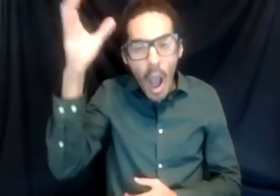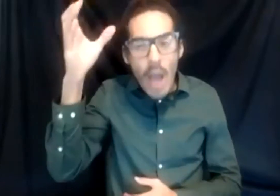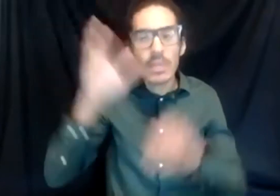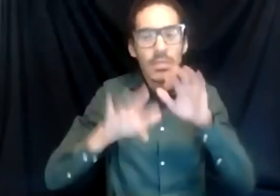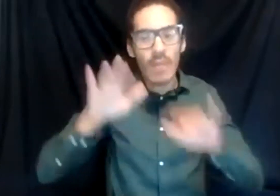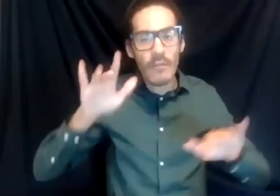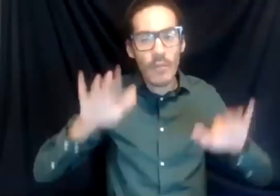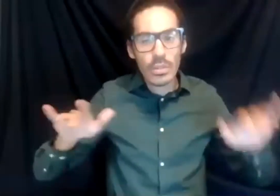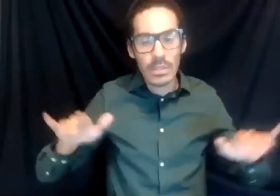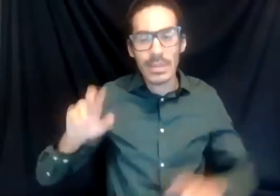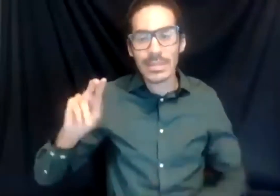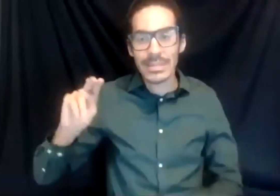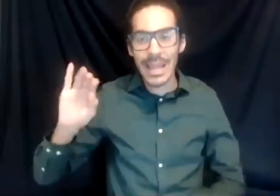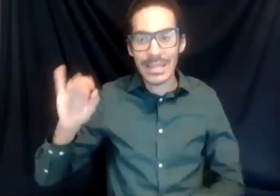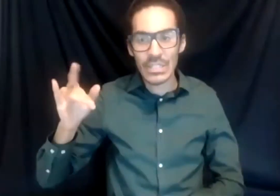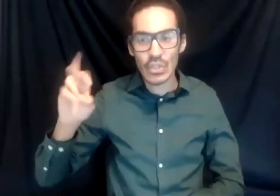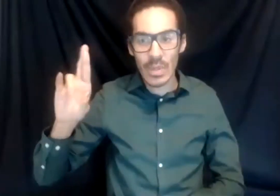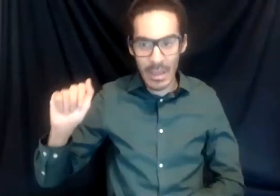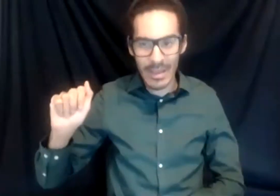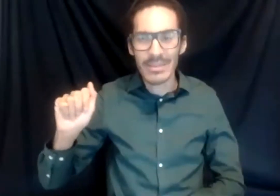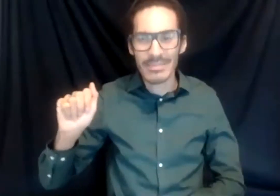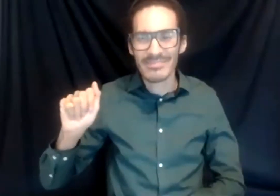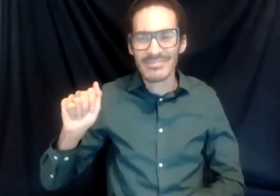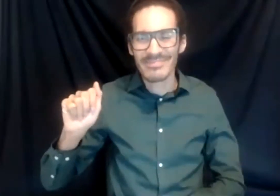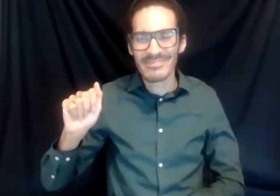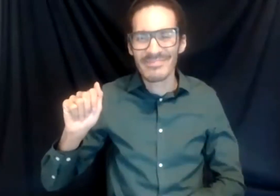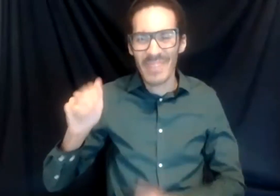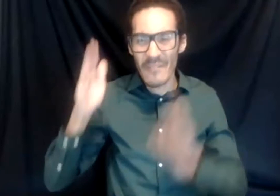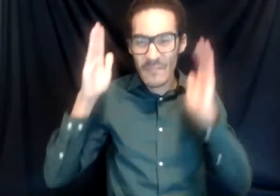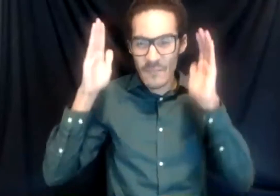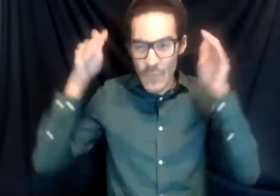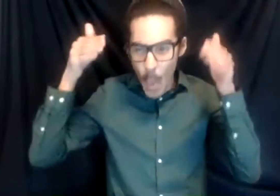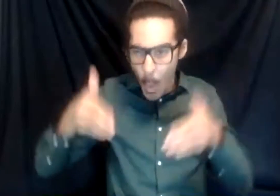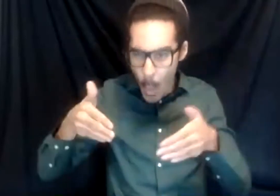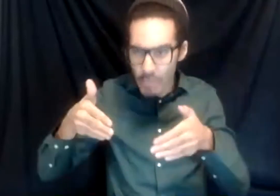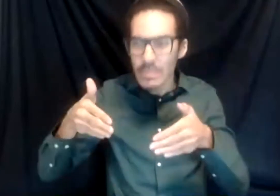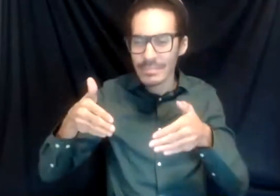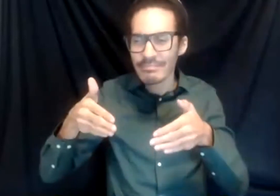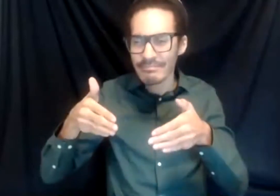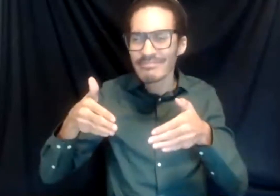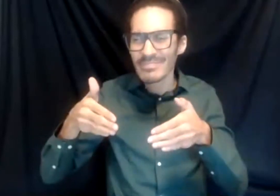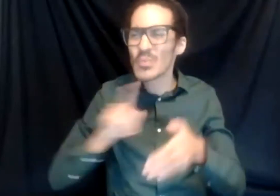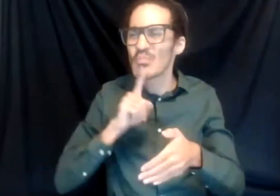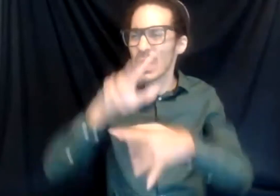Nigeria is a very one-minded, like mindset about things, very traditionalist and very culturalist,